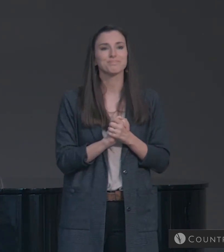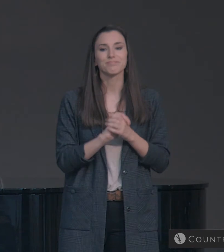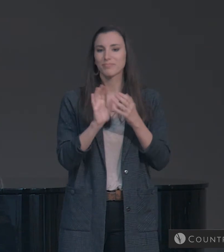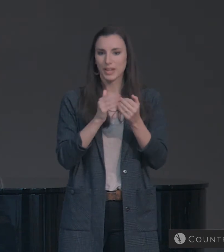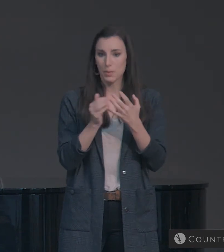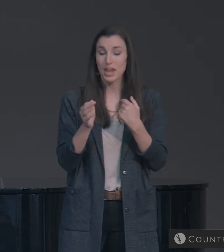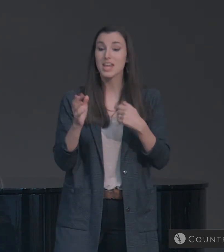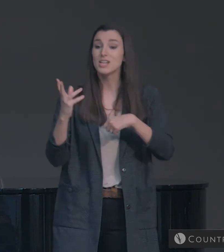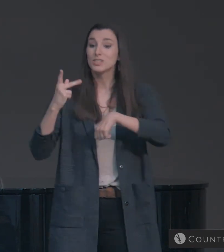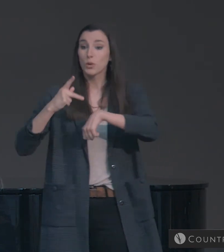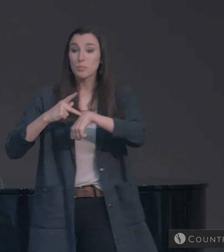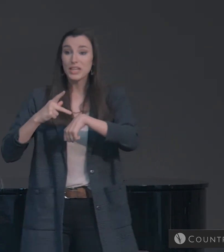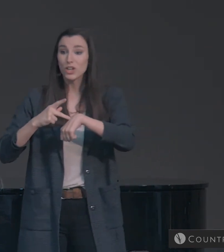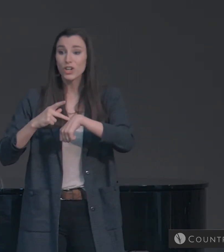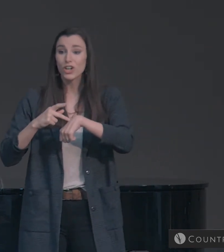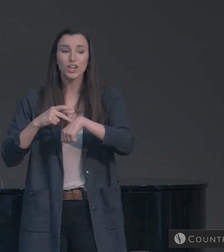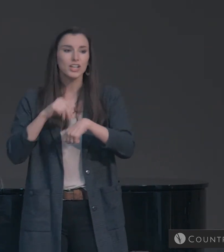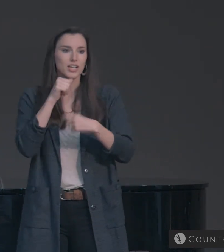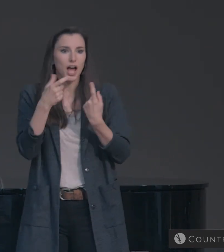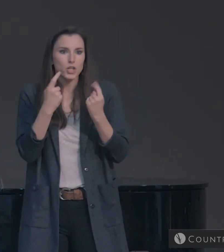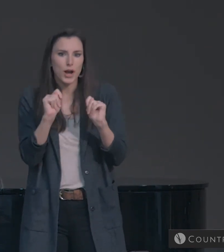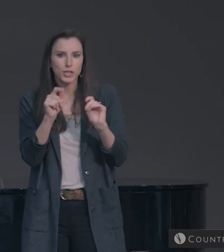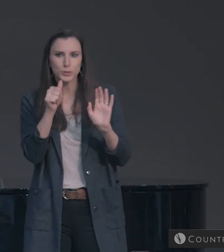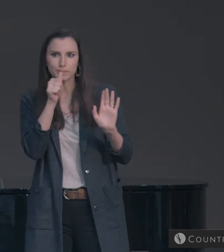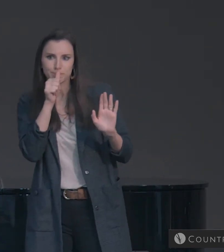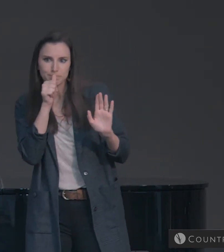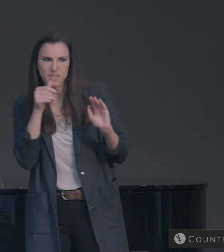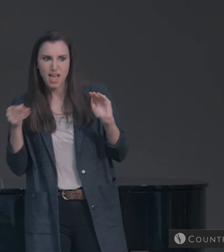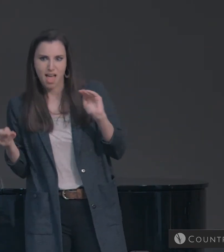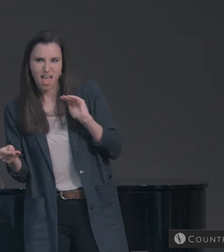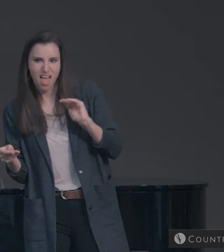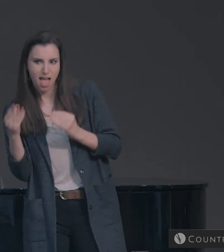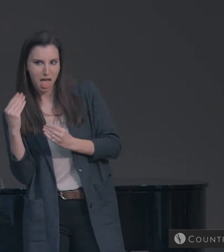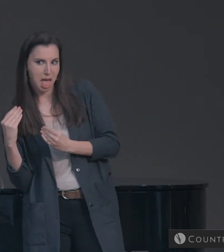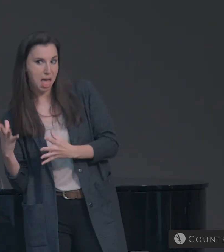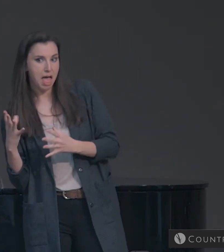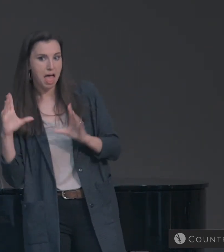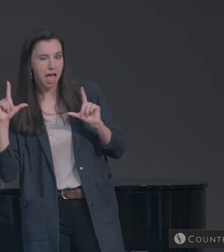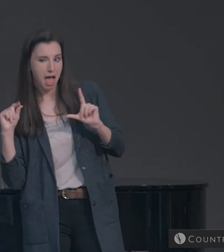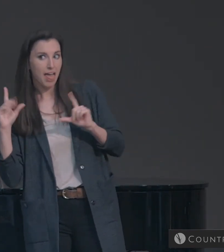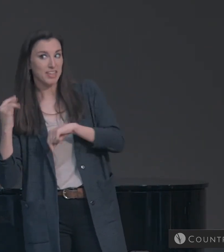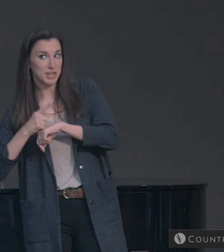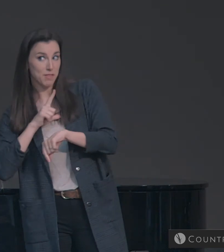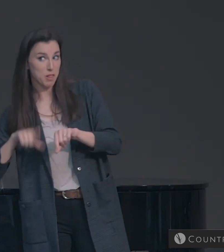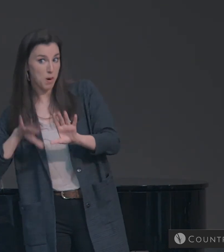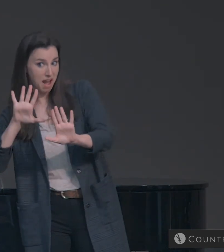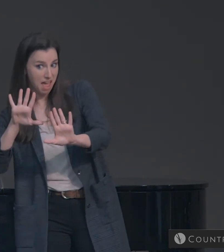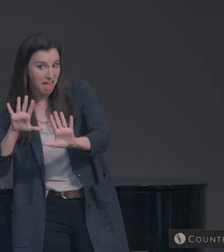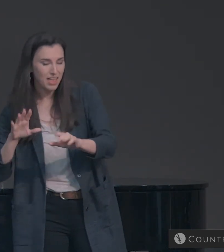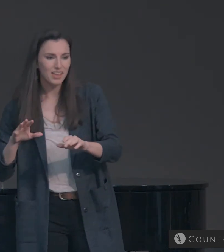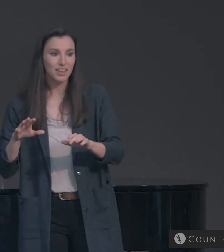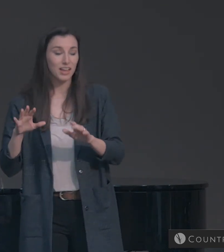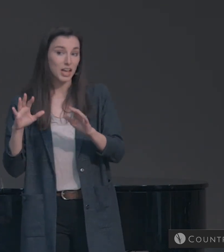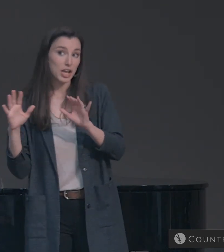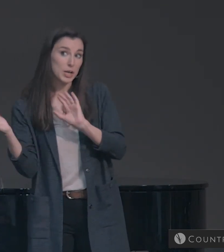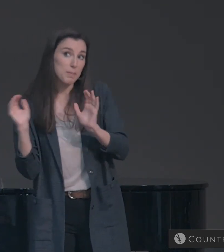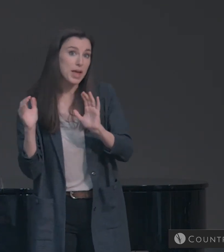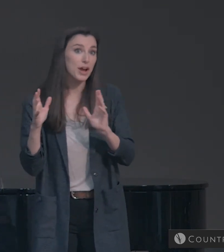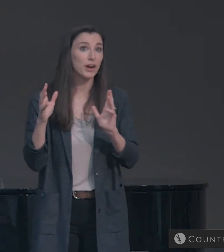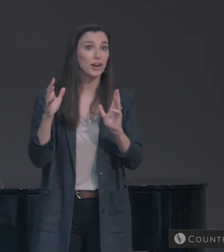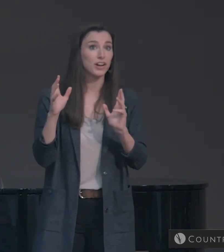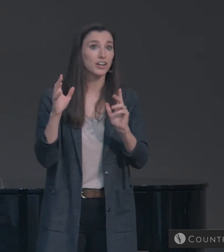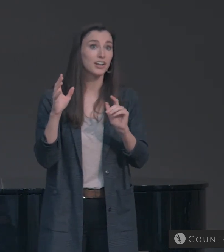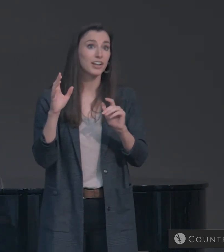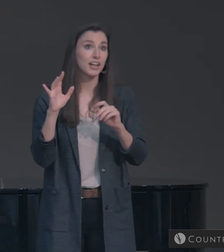So, Peter's not trying to give some sort of secret code here about what the day of the Lord is by equating it to the fact